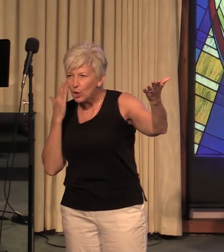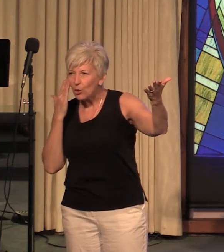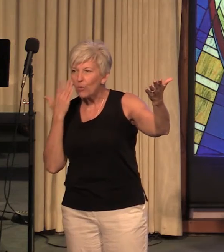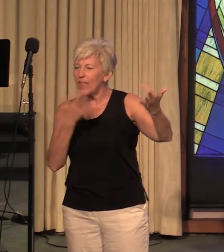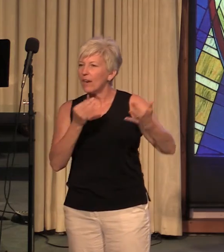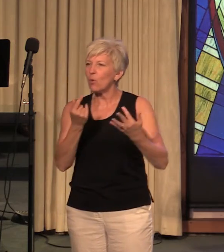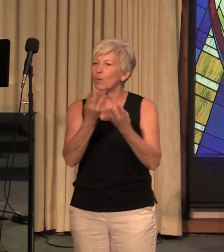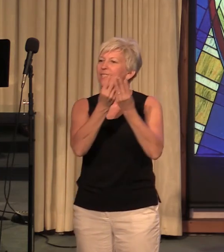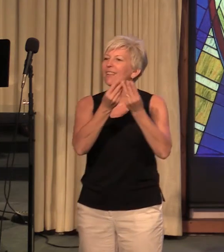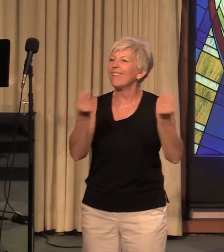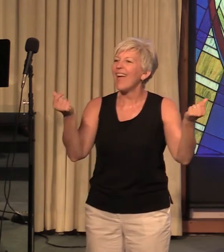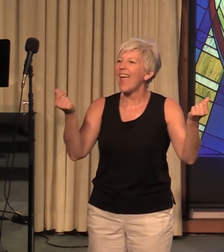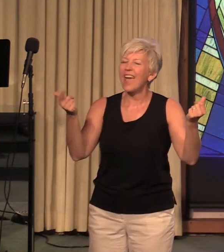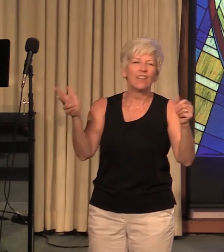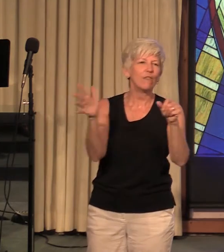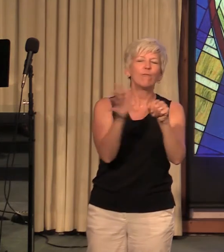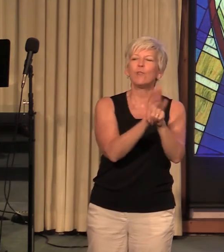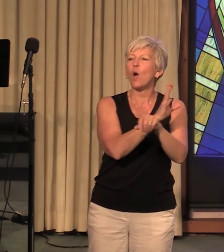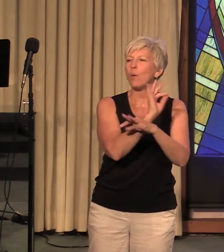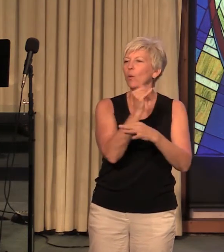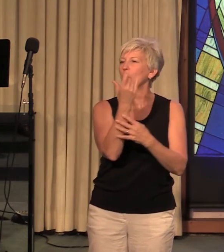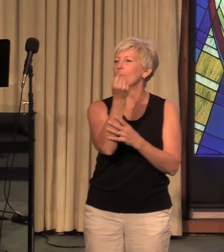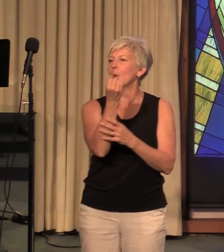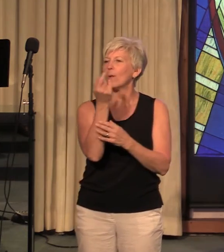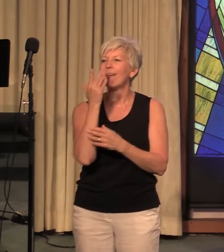a land flowing with milk and honey